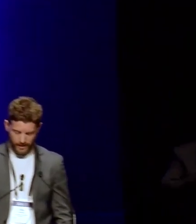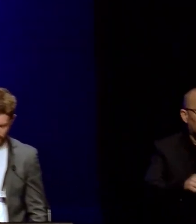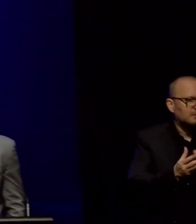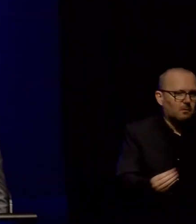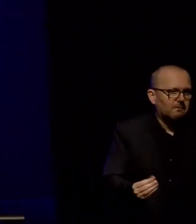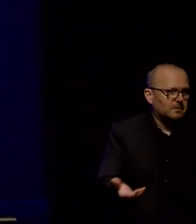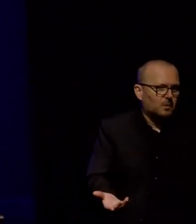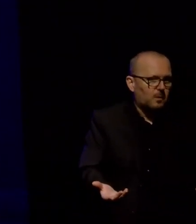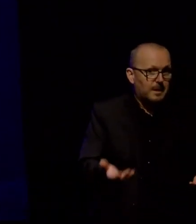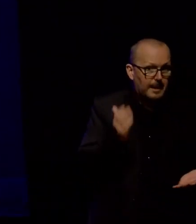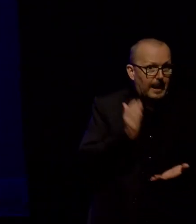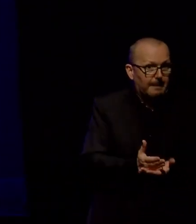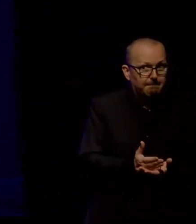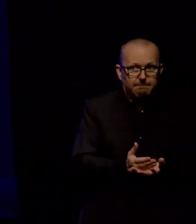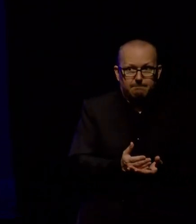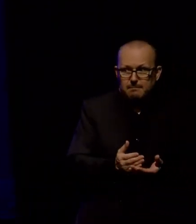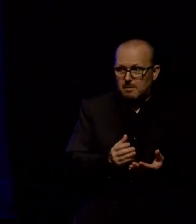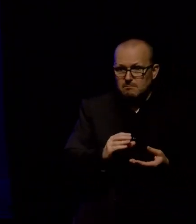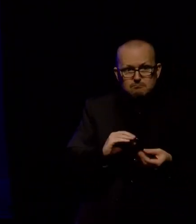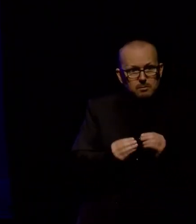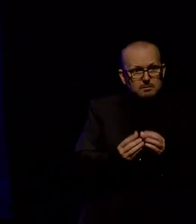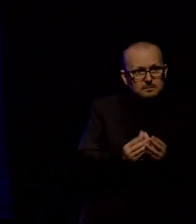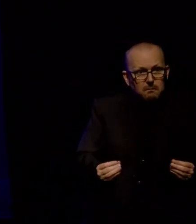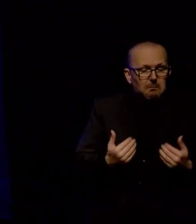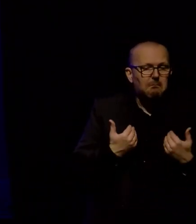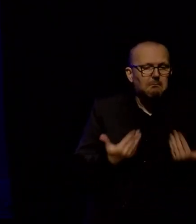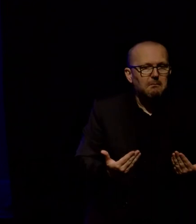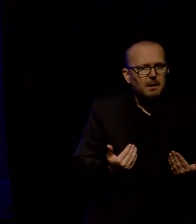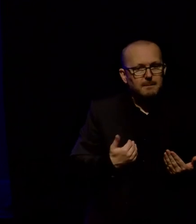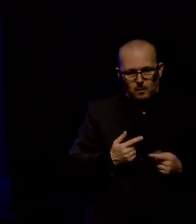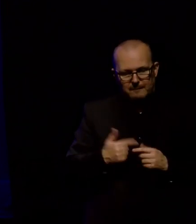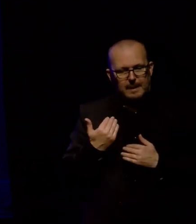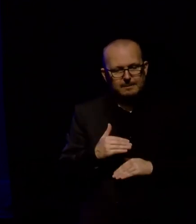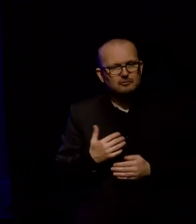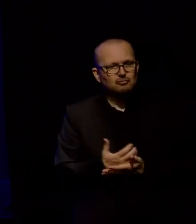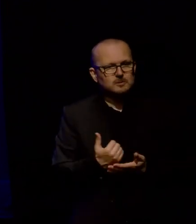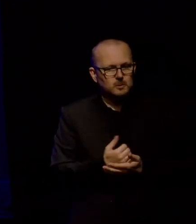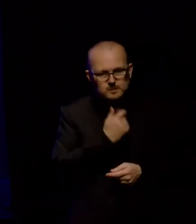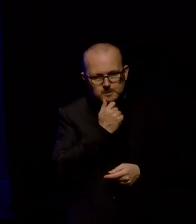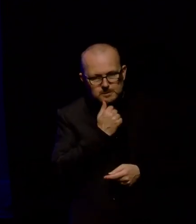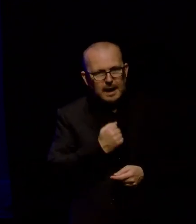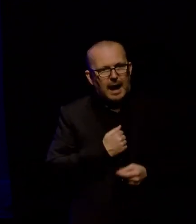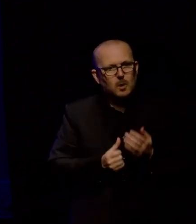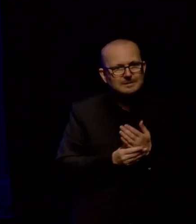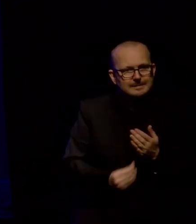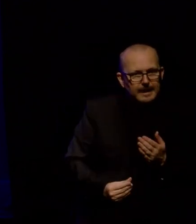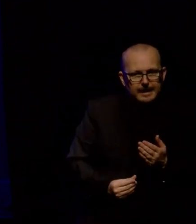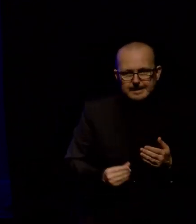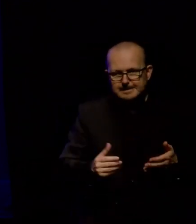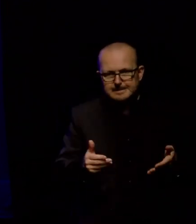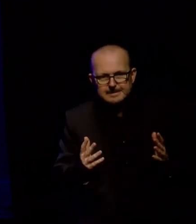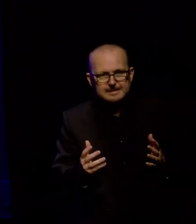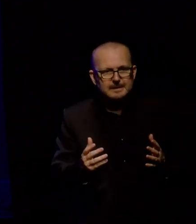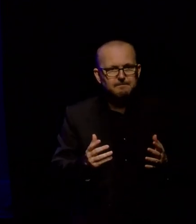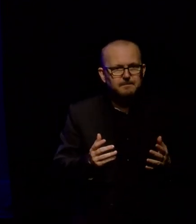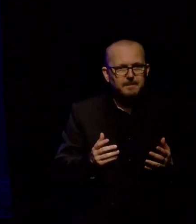seabird population in the Holoreki Gulf. But we pulled on our resources, our internal capabilities and took some burgeoning tech to aid